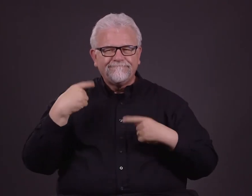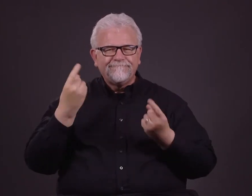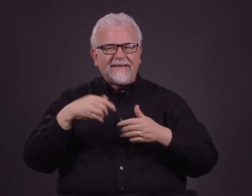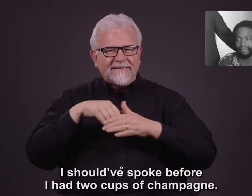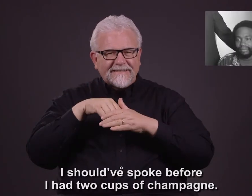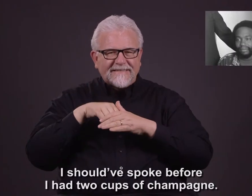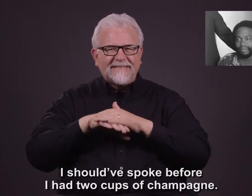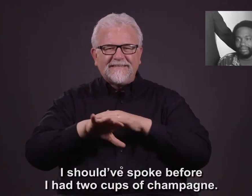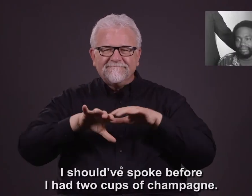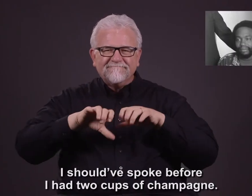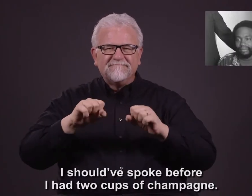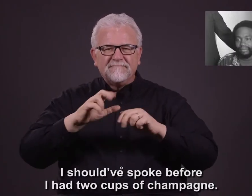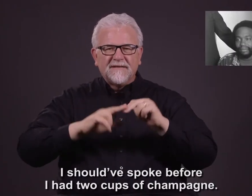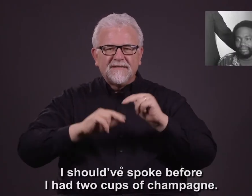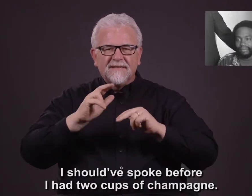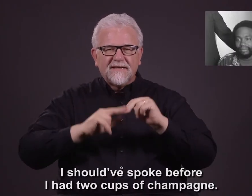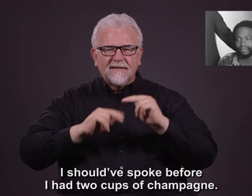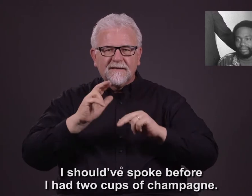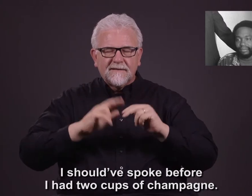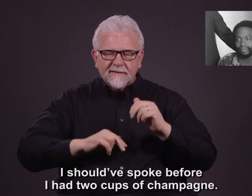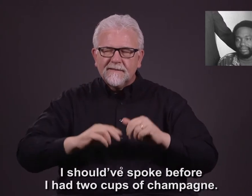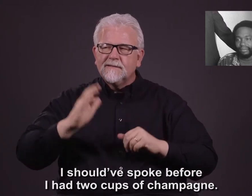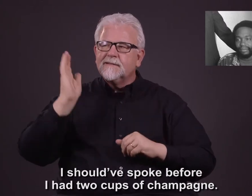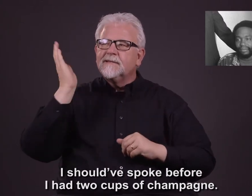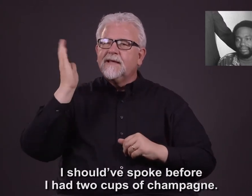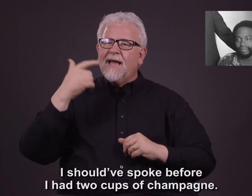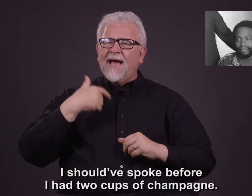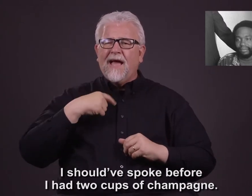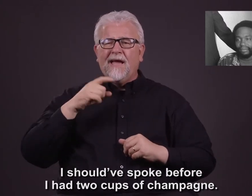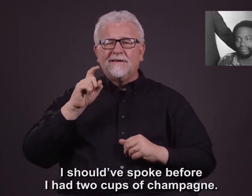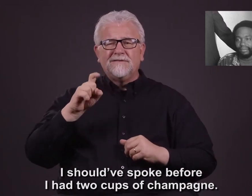I should have spoke before I had two cups of champagne.